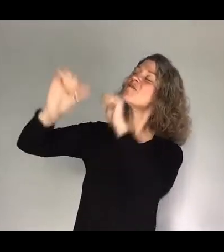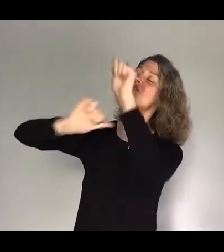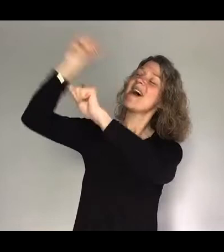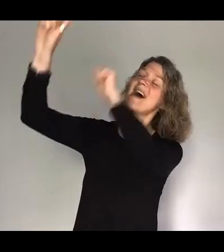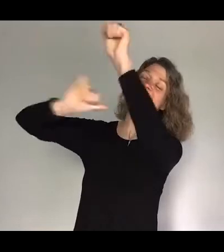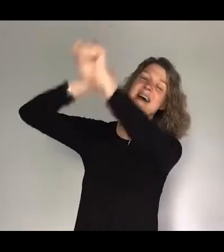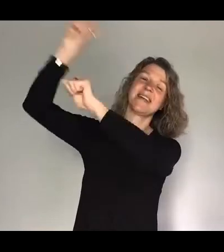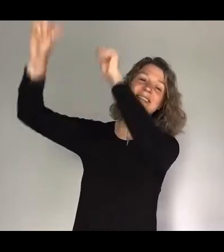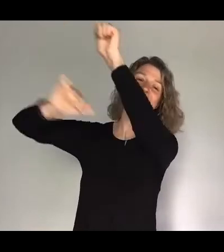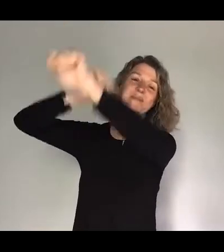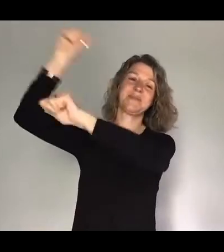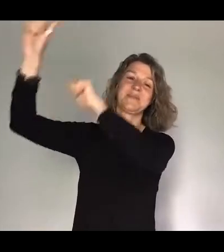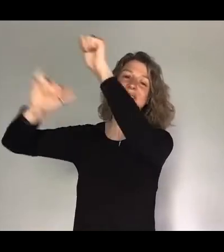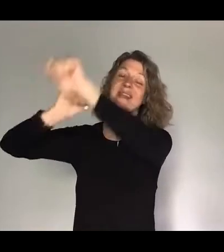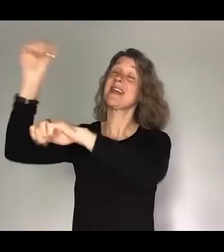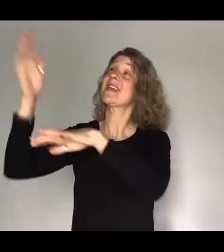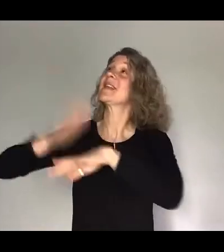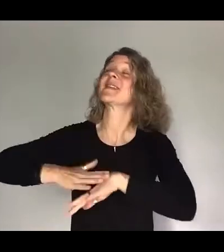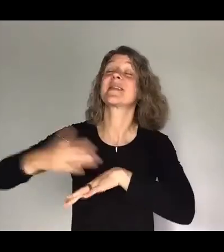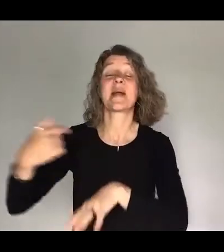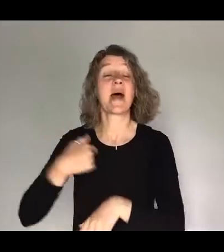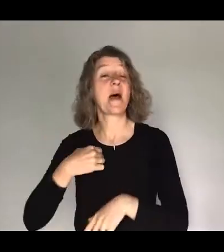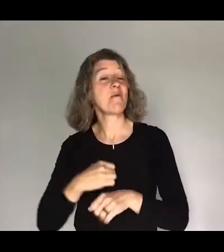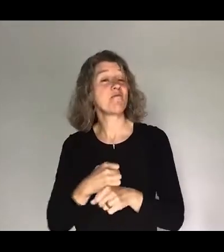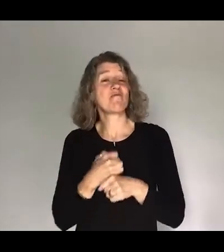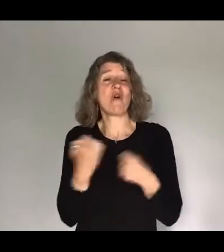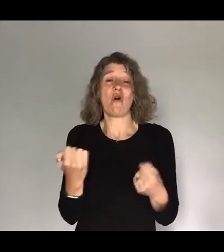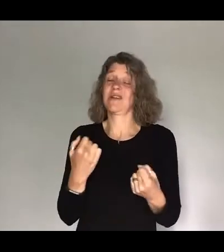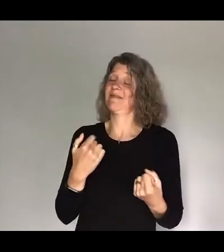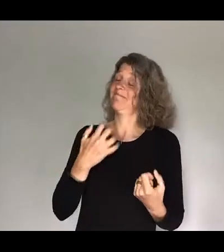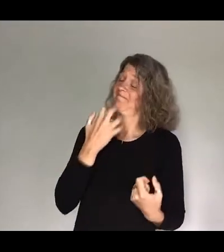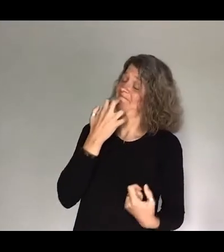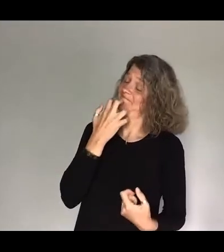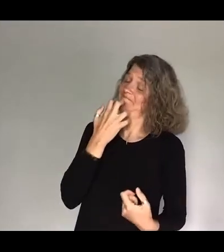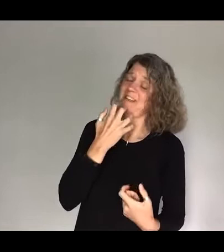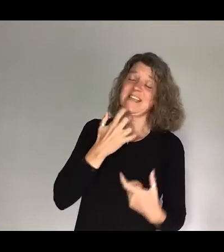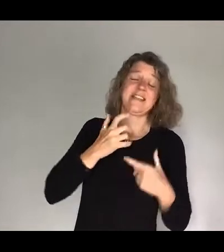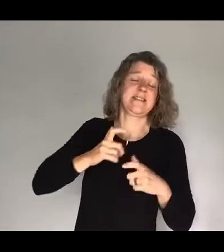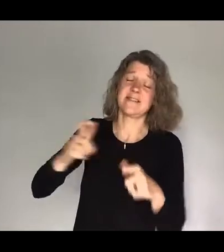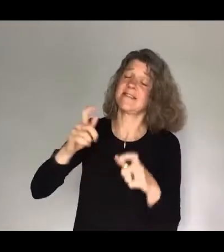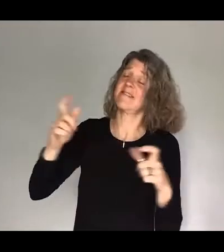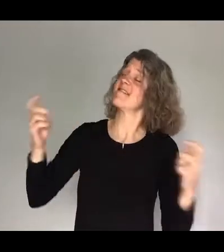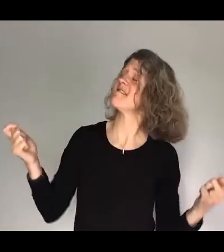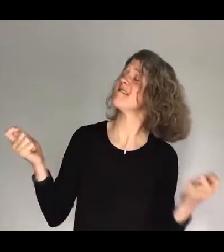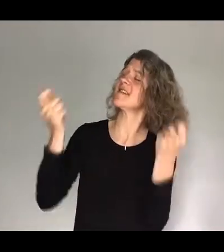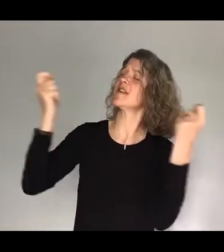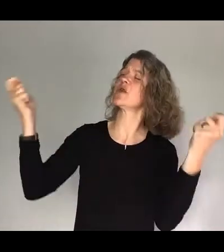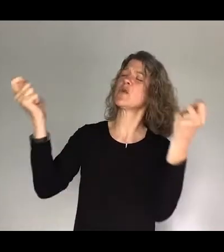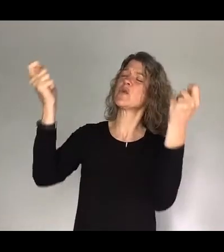Even if it's broken, I will lift up And hallelujah,